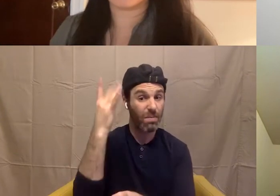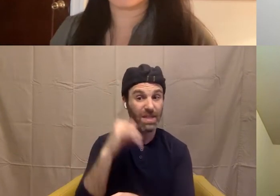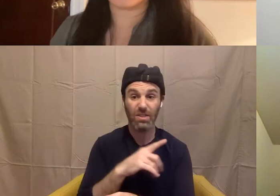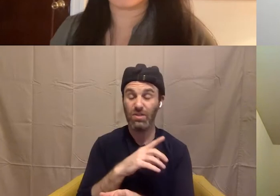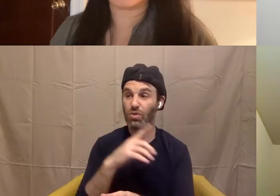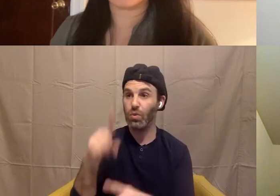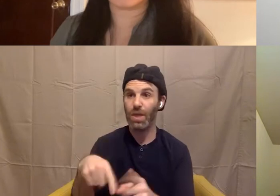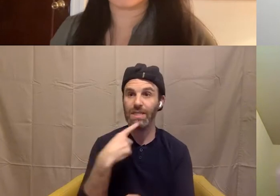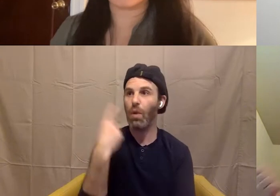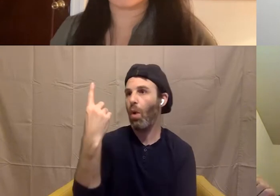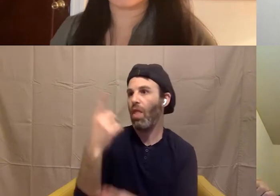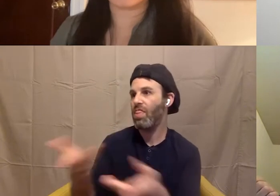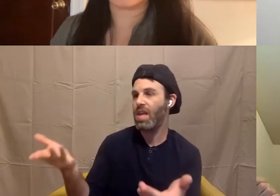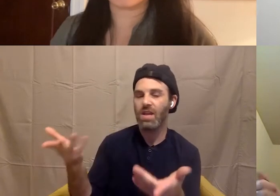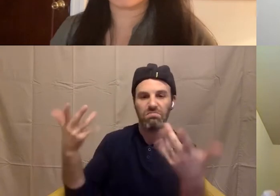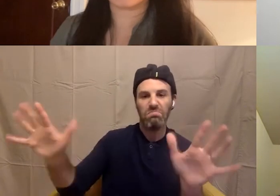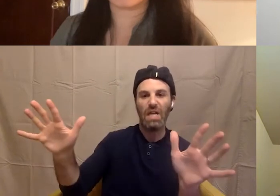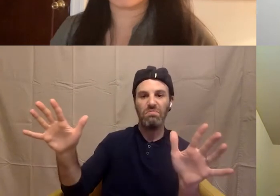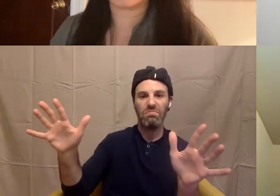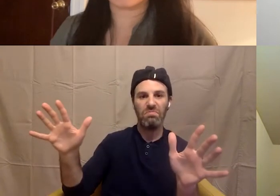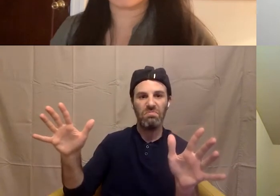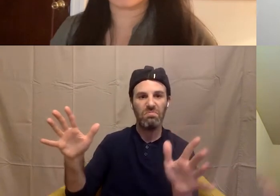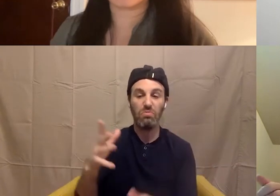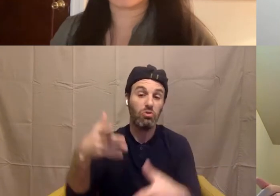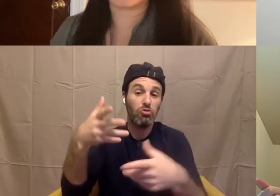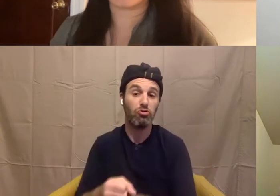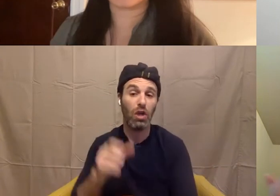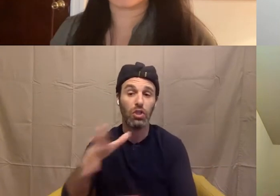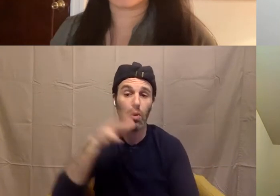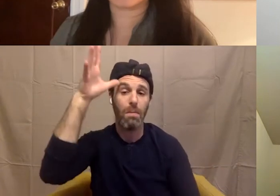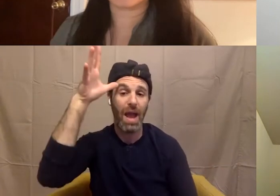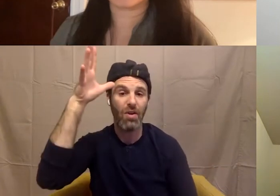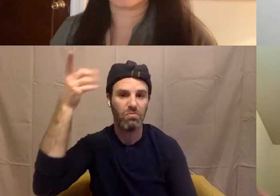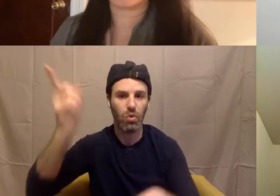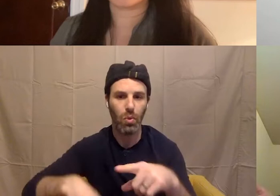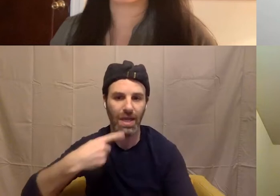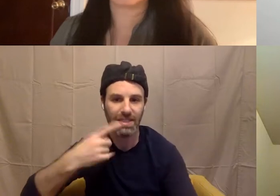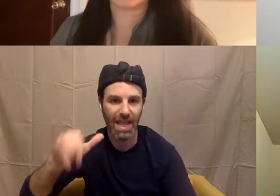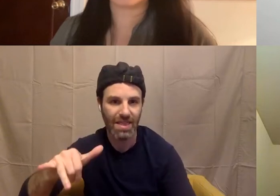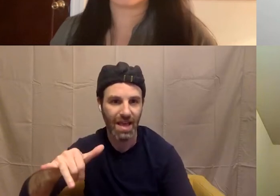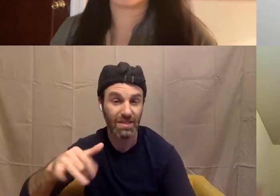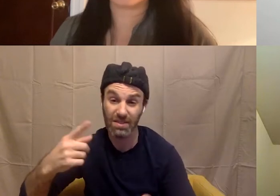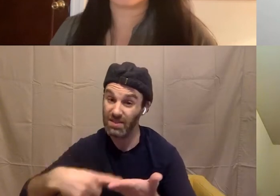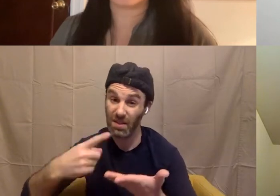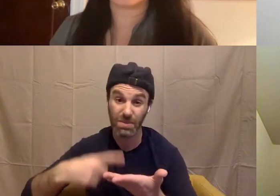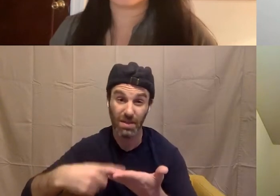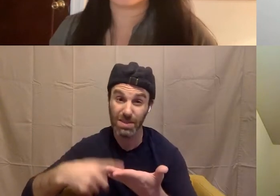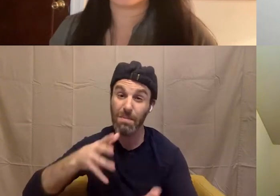say trust your parent, because unfortunately sometimes parents are the ones that are causing harm.